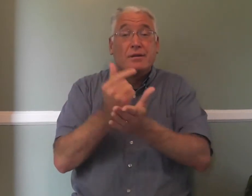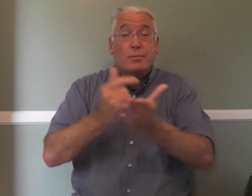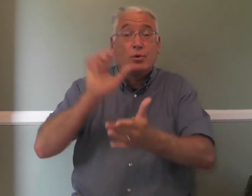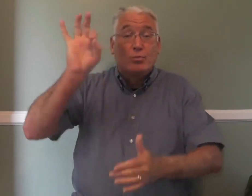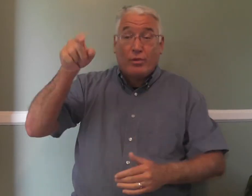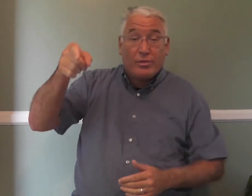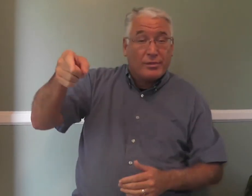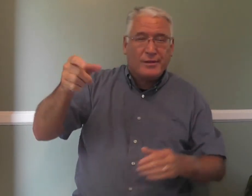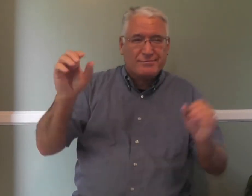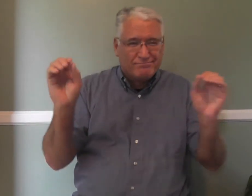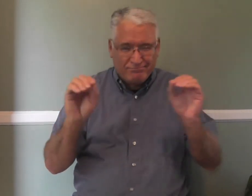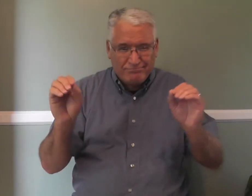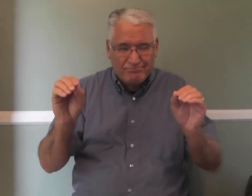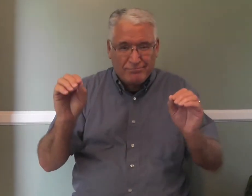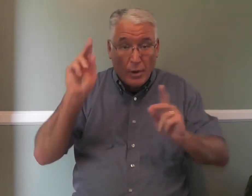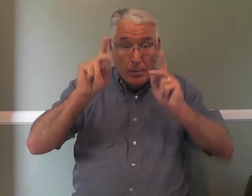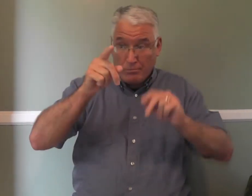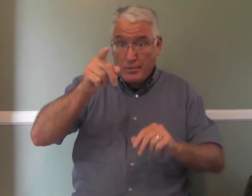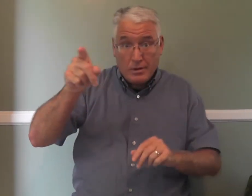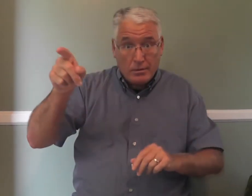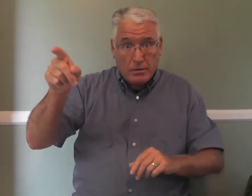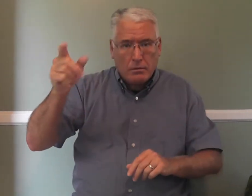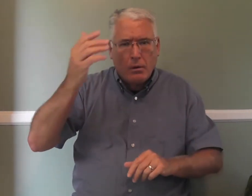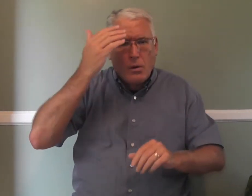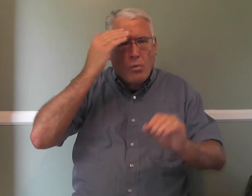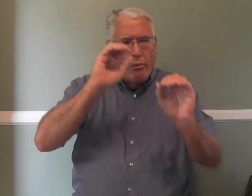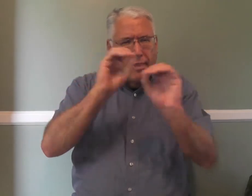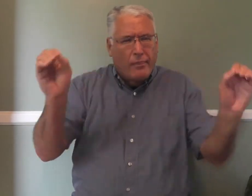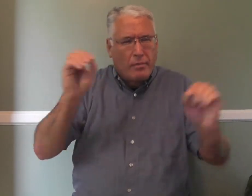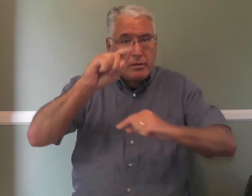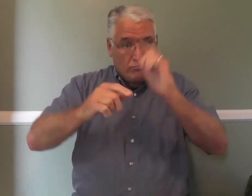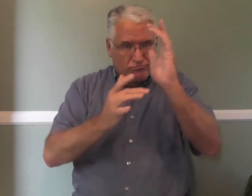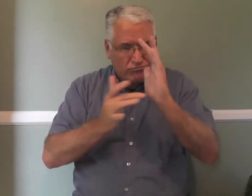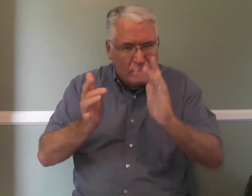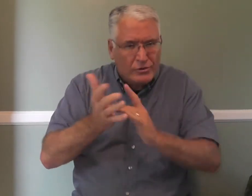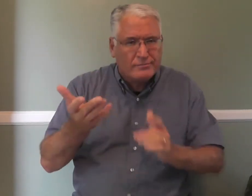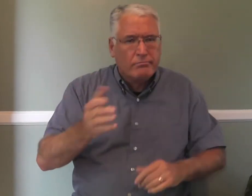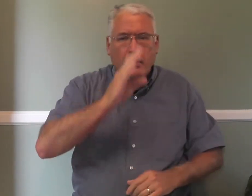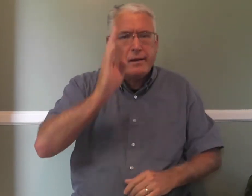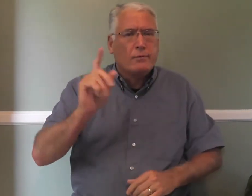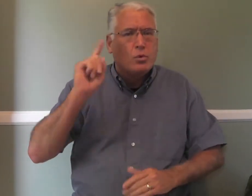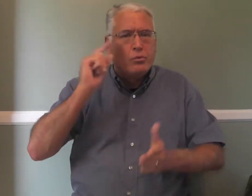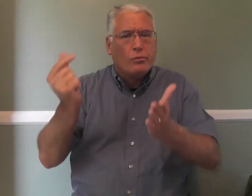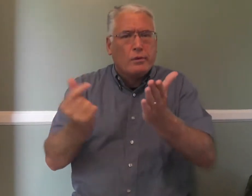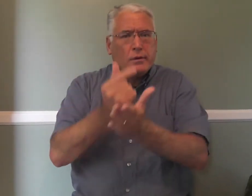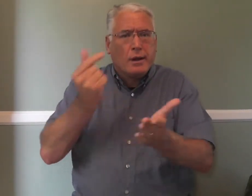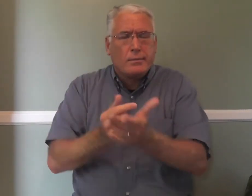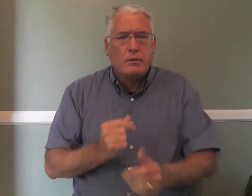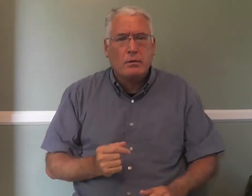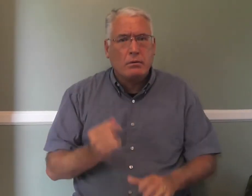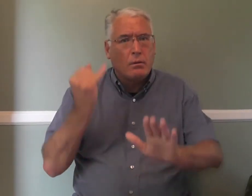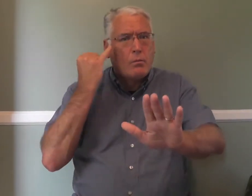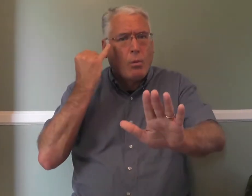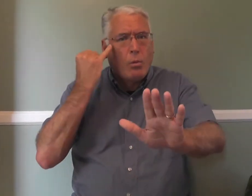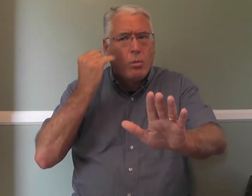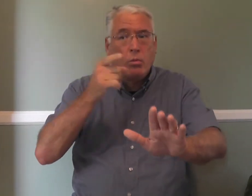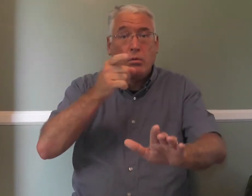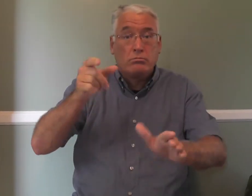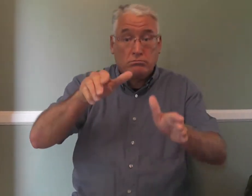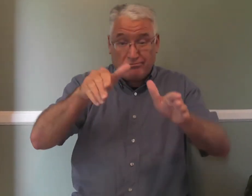wherever, but they've never heard of the gospel. People that know nothing about Jesus never heard the gospel. People,